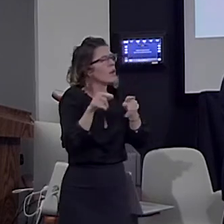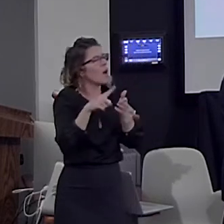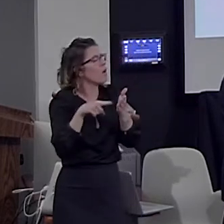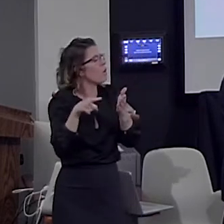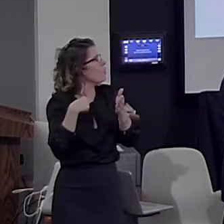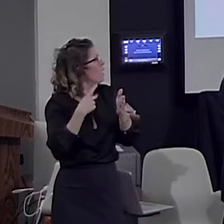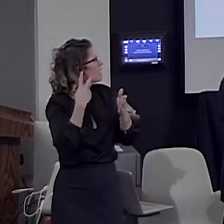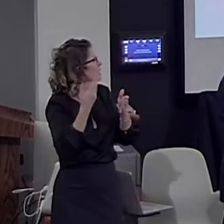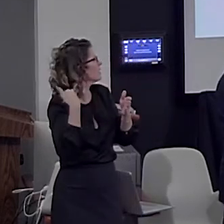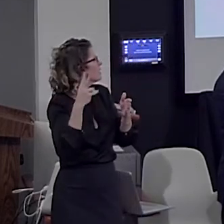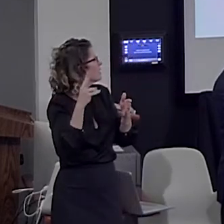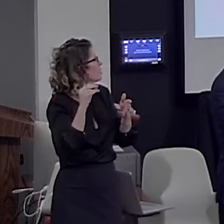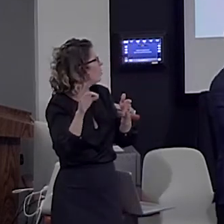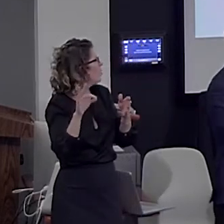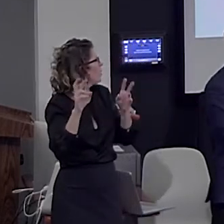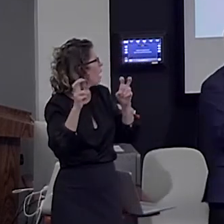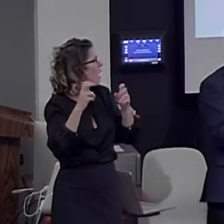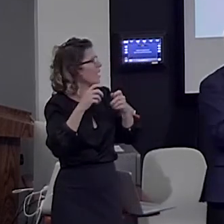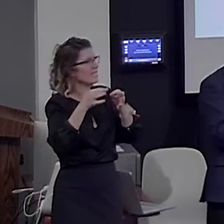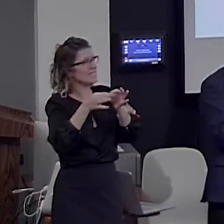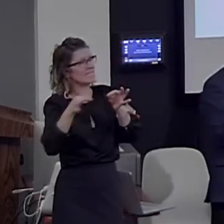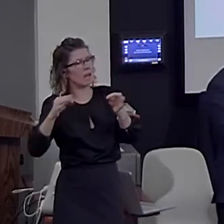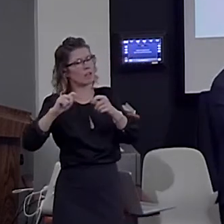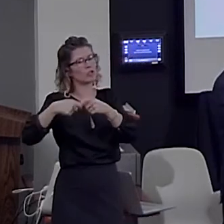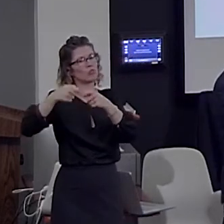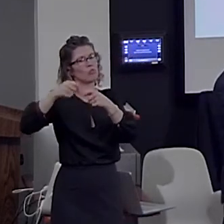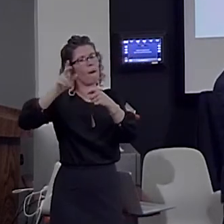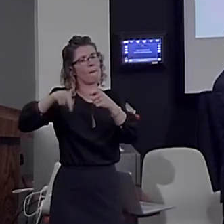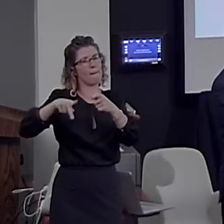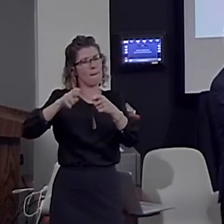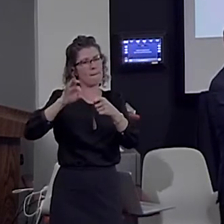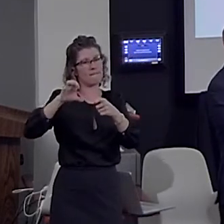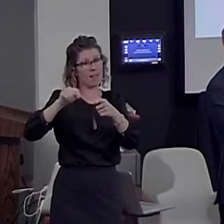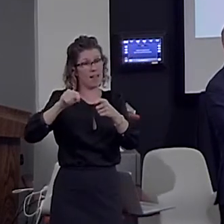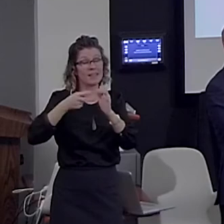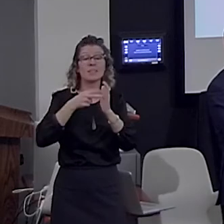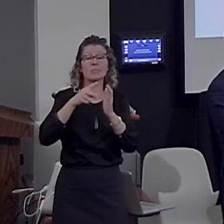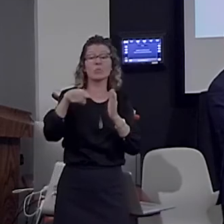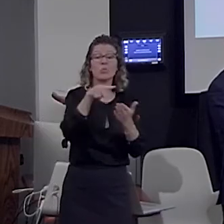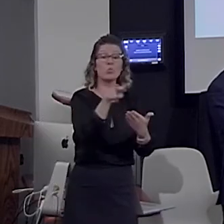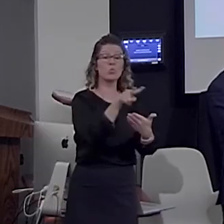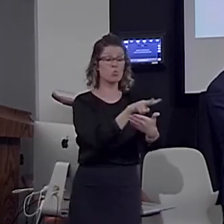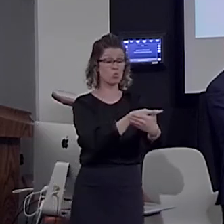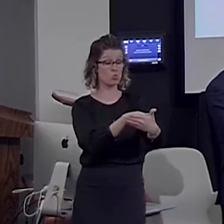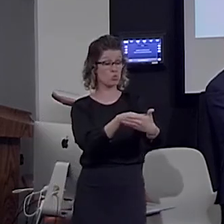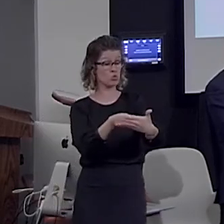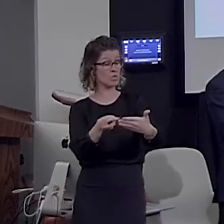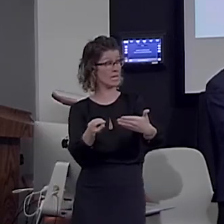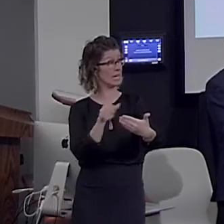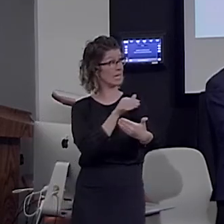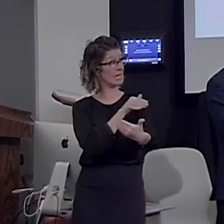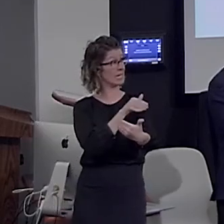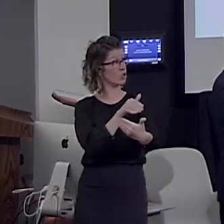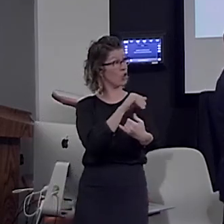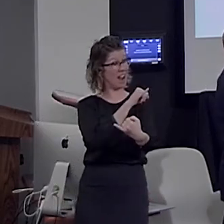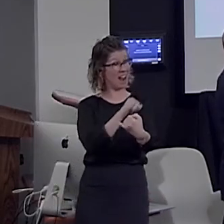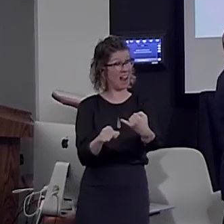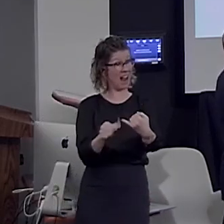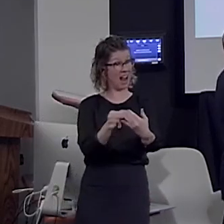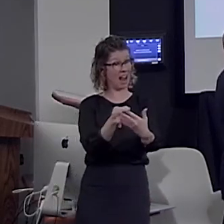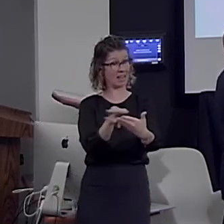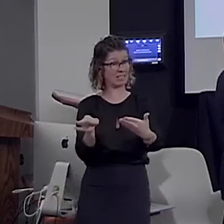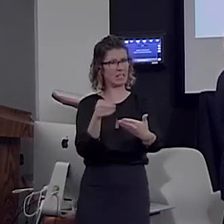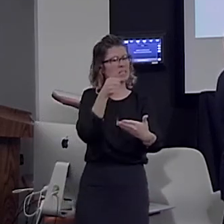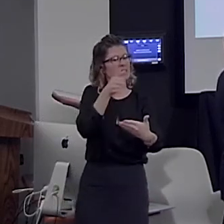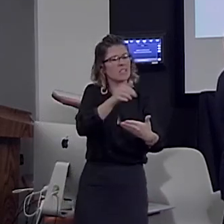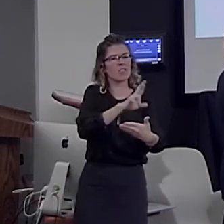of reading time on the last word of a sentence. When you reach the last word of a sentence, you are typically slowing, and this could be because